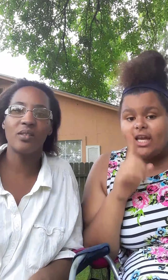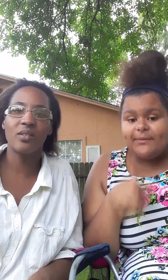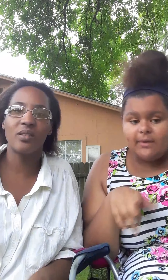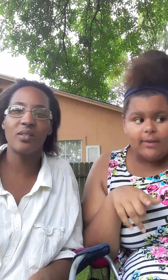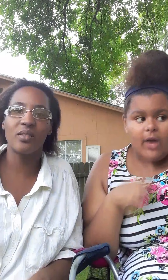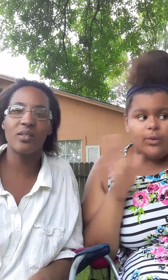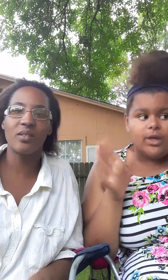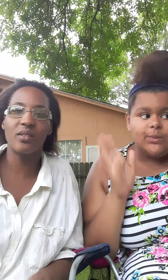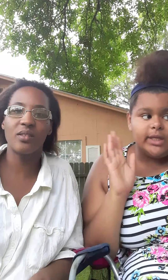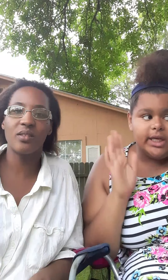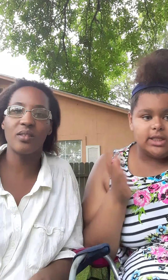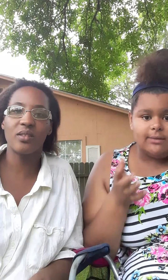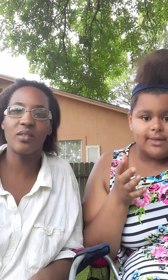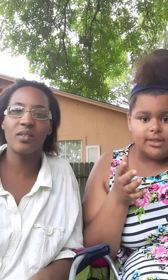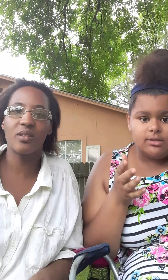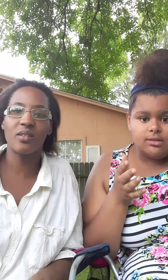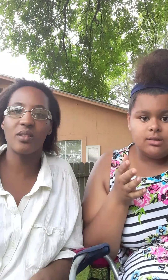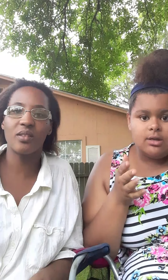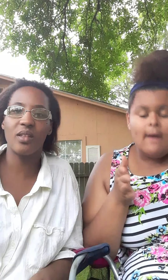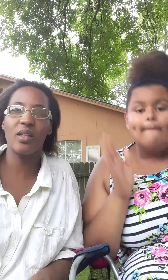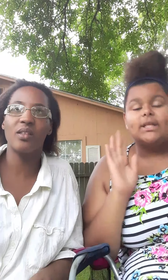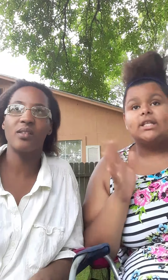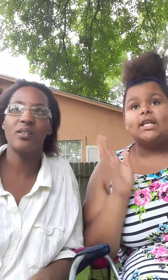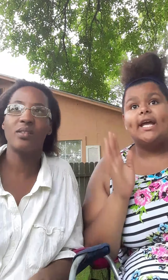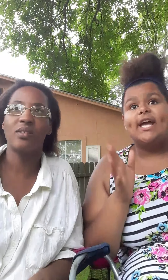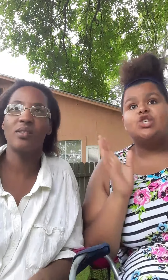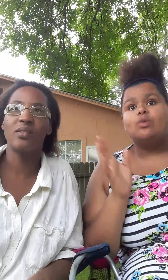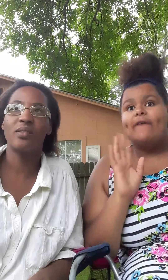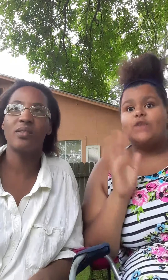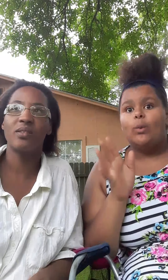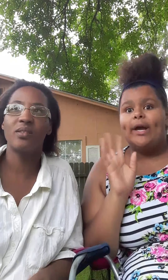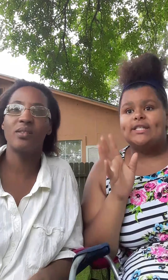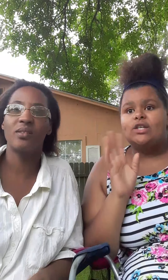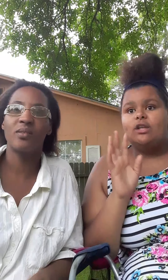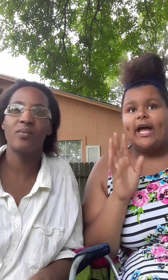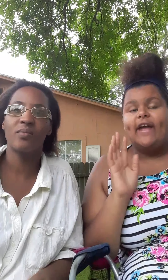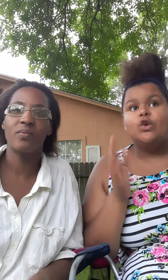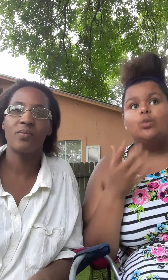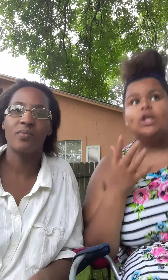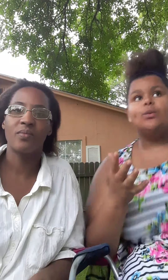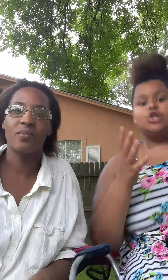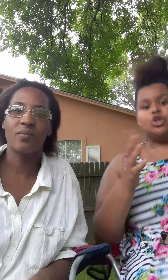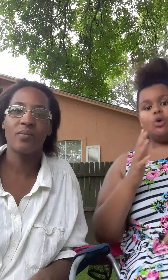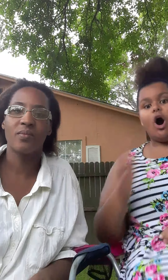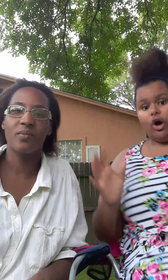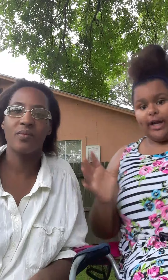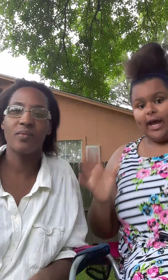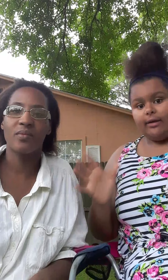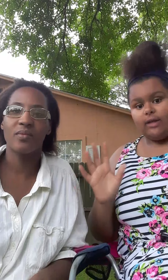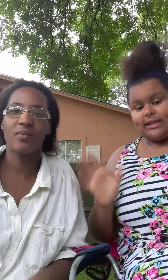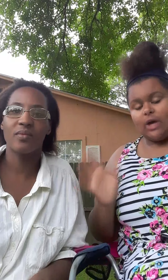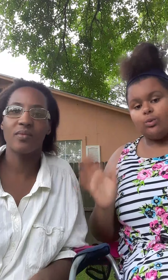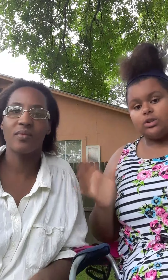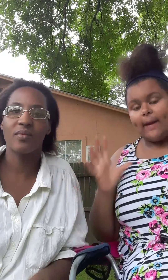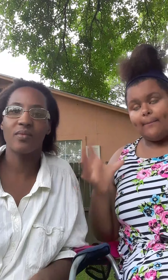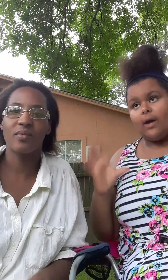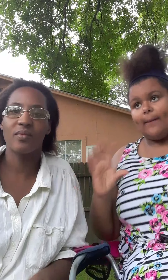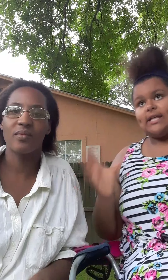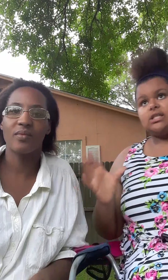mug bang we didn't really eat that much yeah but the thing is you have to wait until like if you really want to do all that like that real like mug bang and stuff